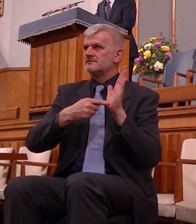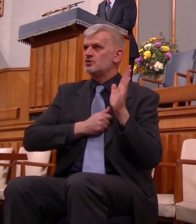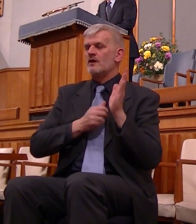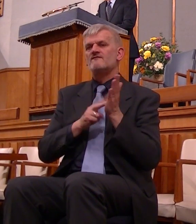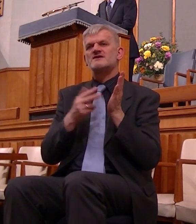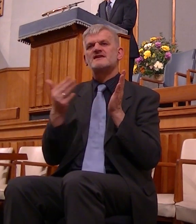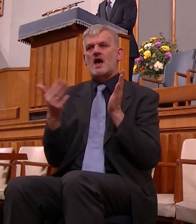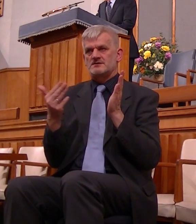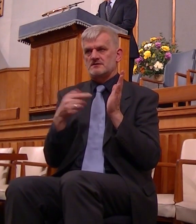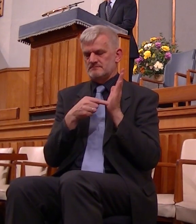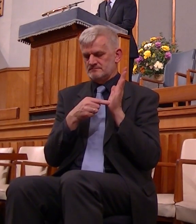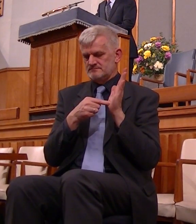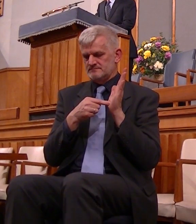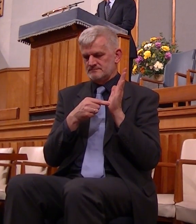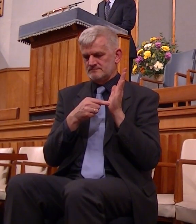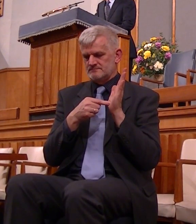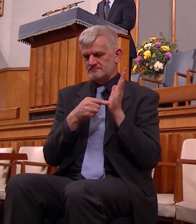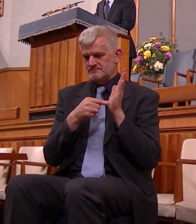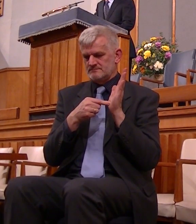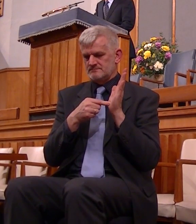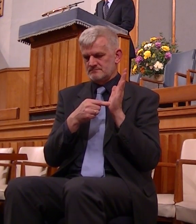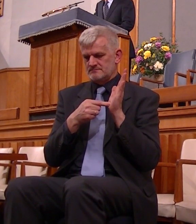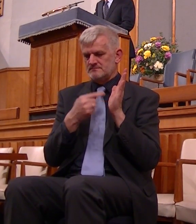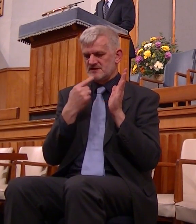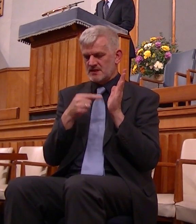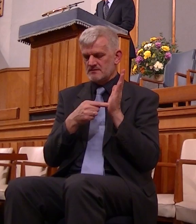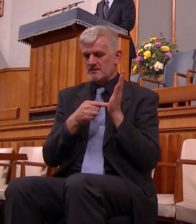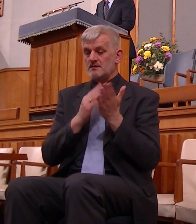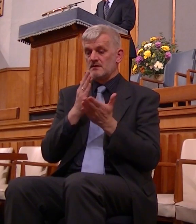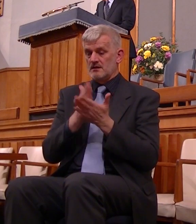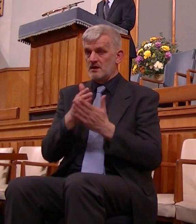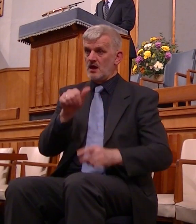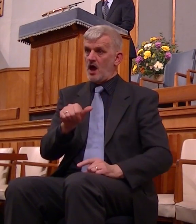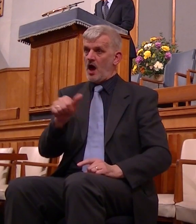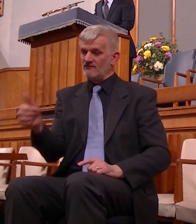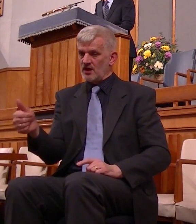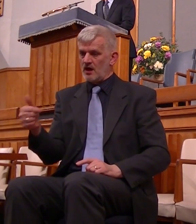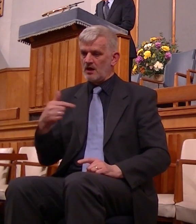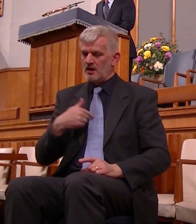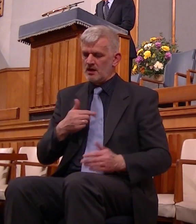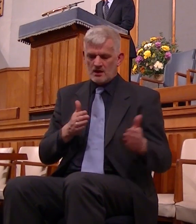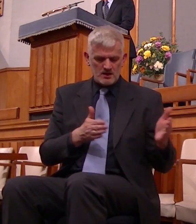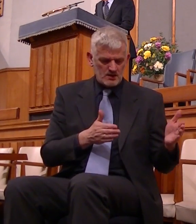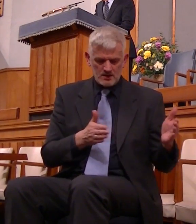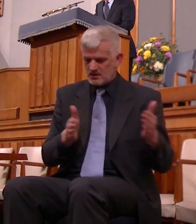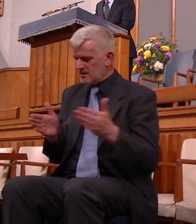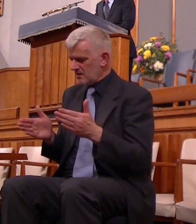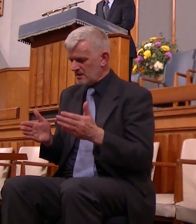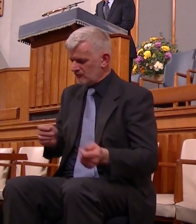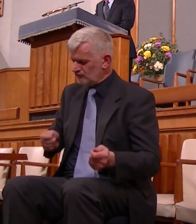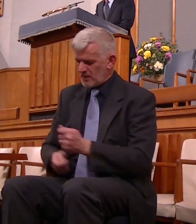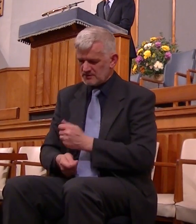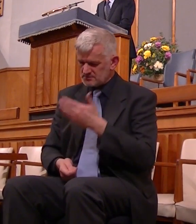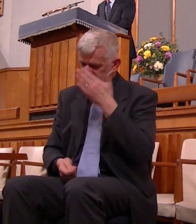19 I'll read from verse 19 shortly after that I was turned I repented